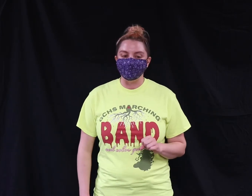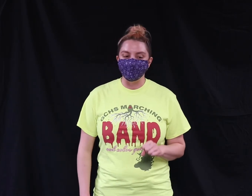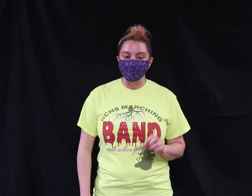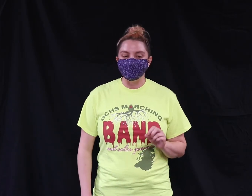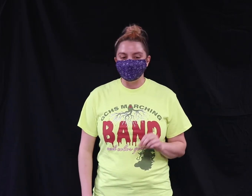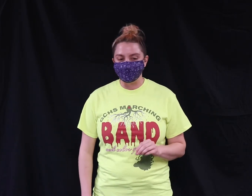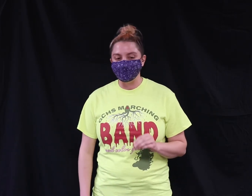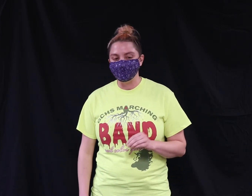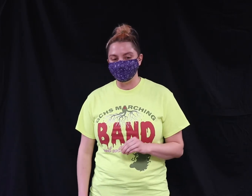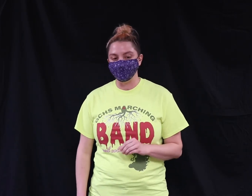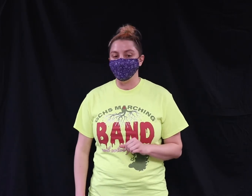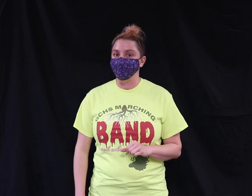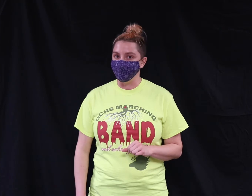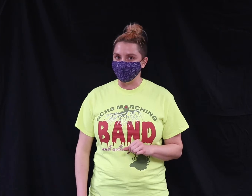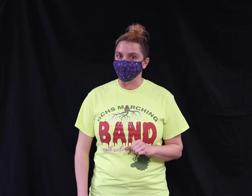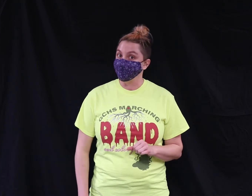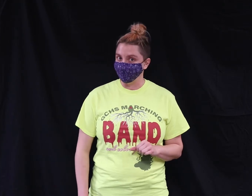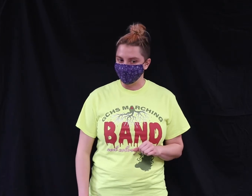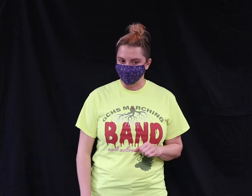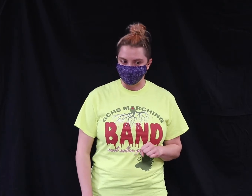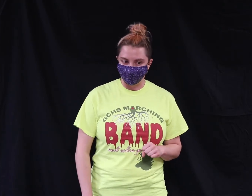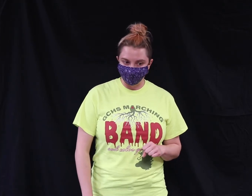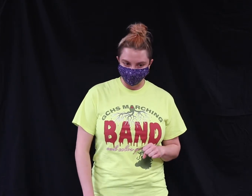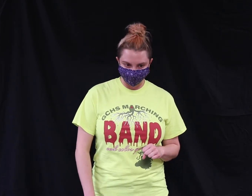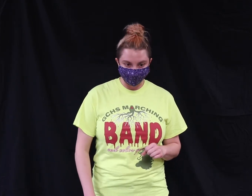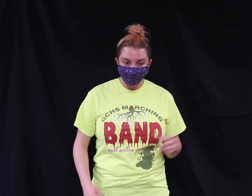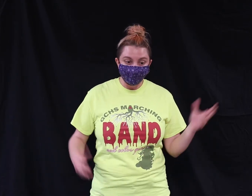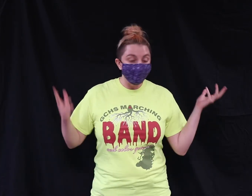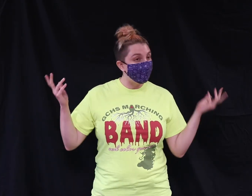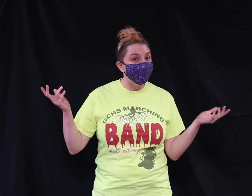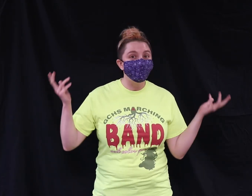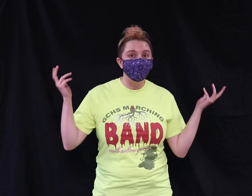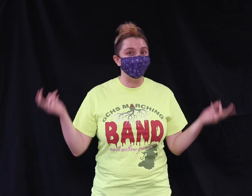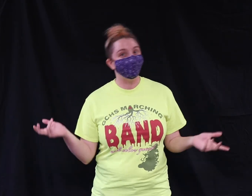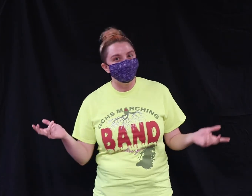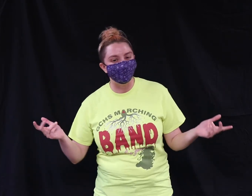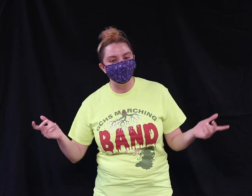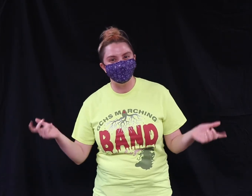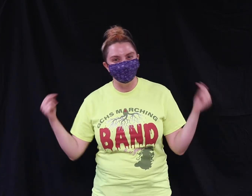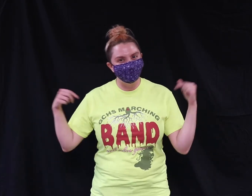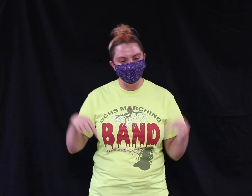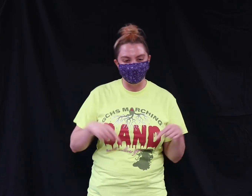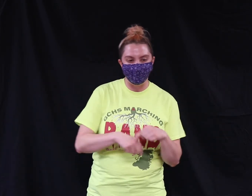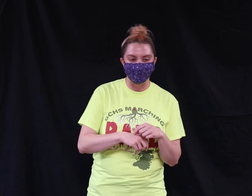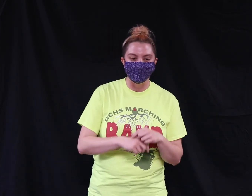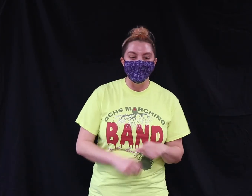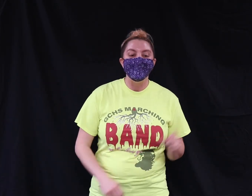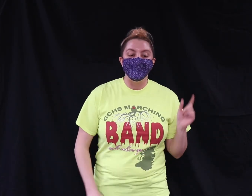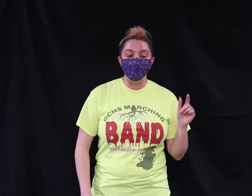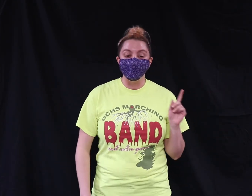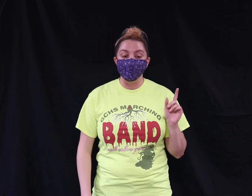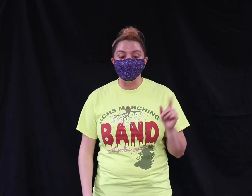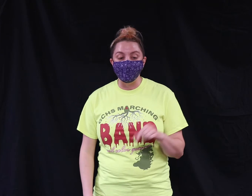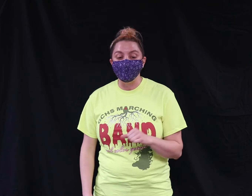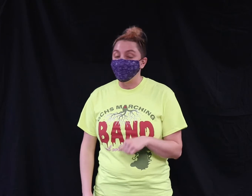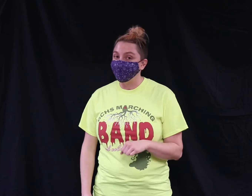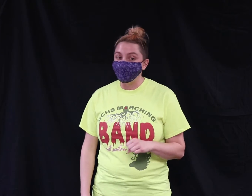GT01 to register. Page of Palooza starts today. If you have not already